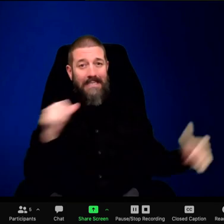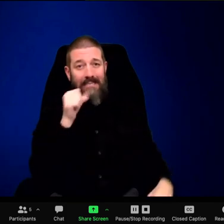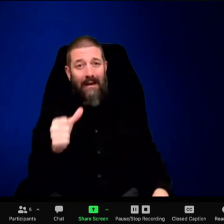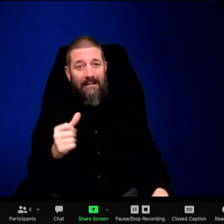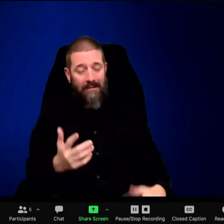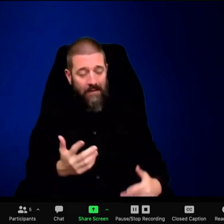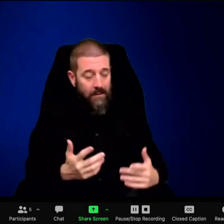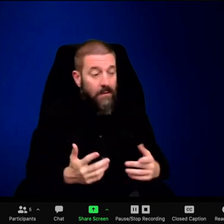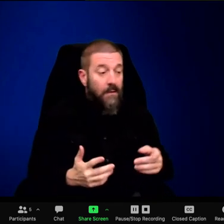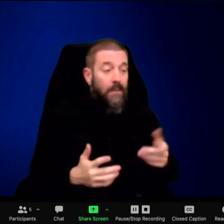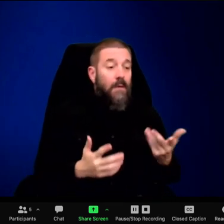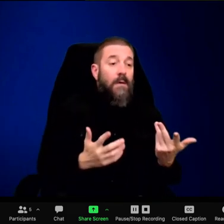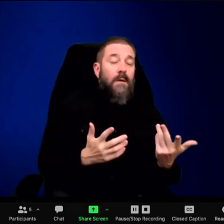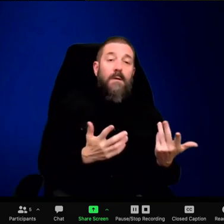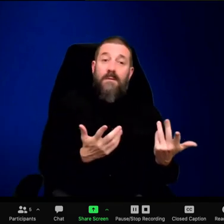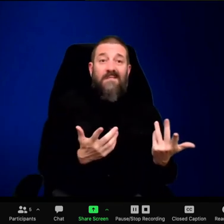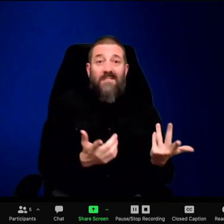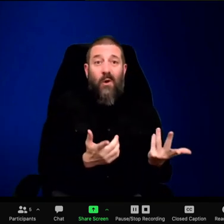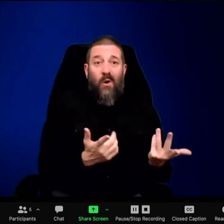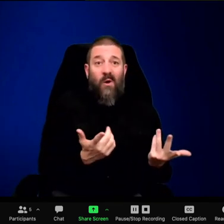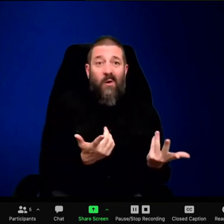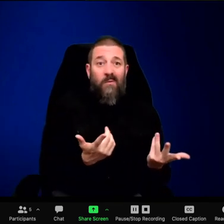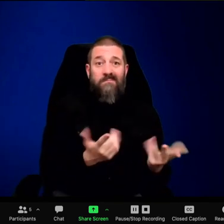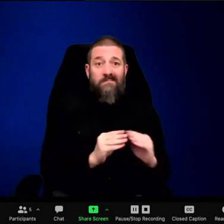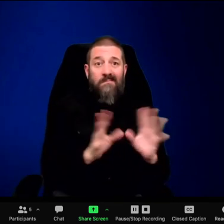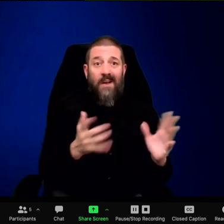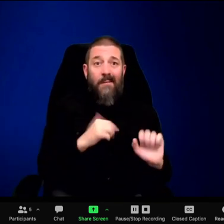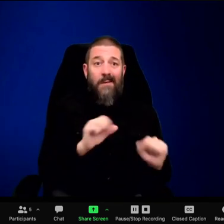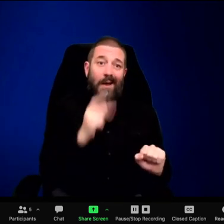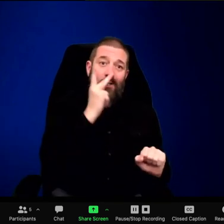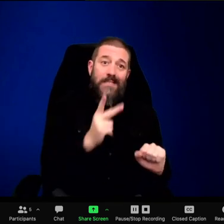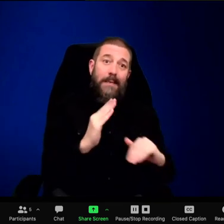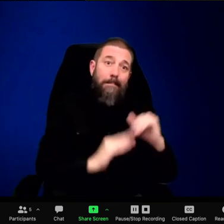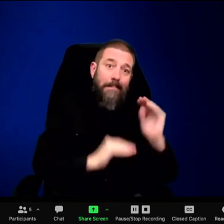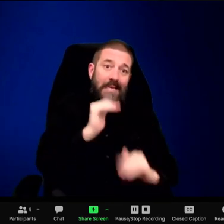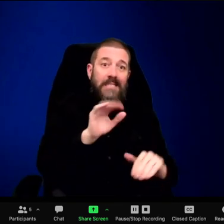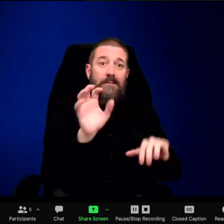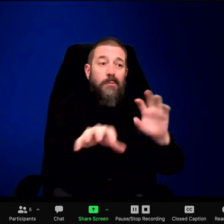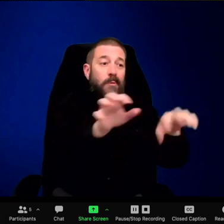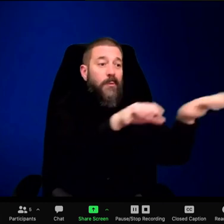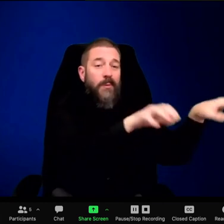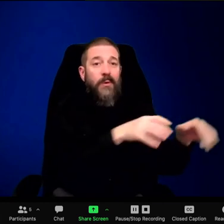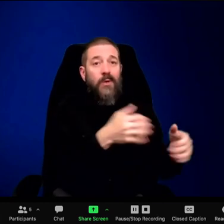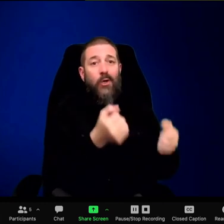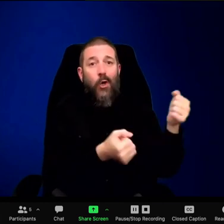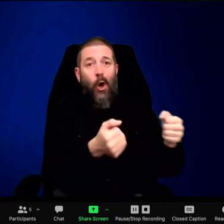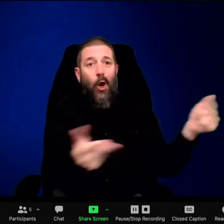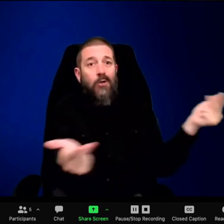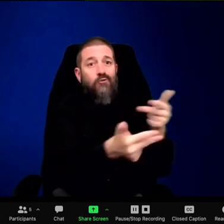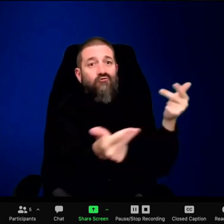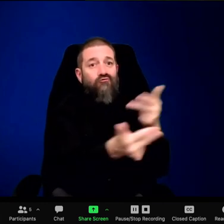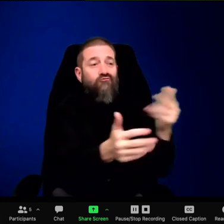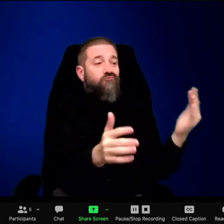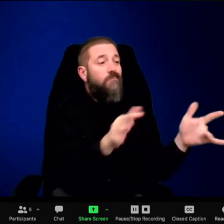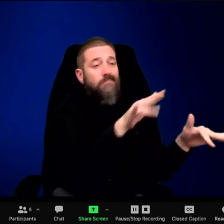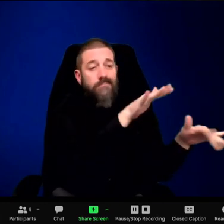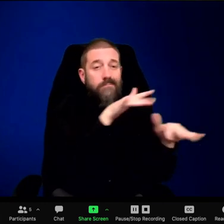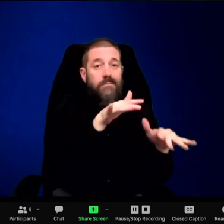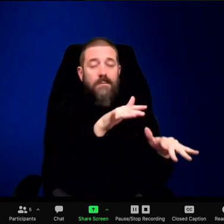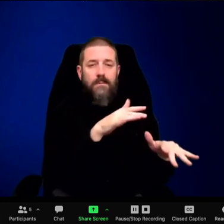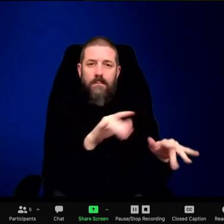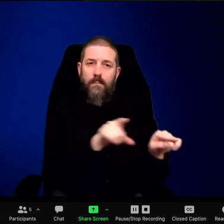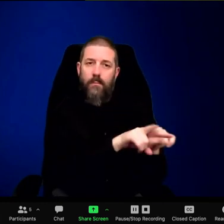thankful to them. They wanted me to, after I was released, they wanted me to stay in the city a while, because if there were any